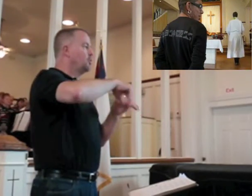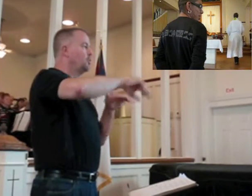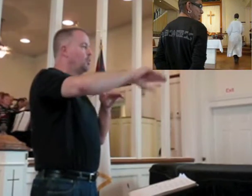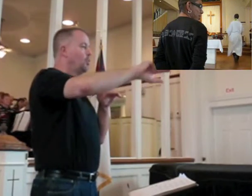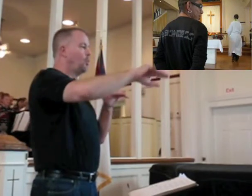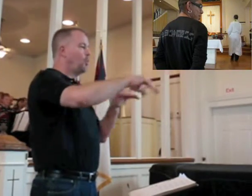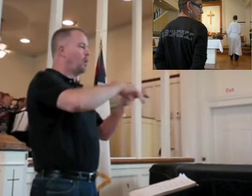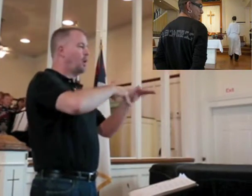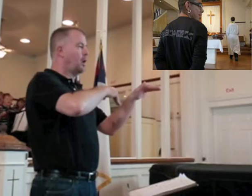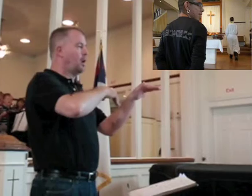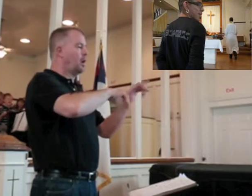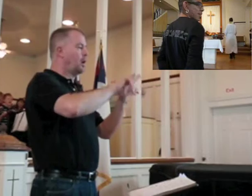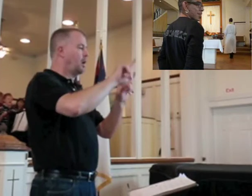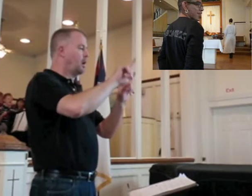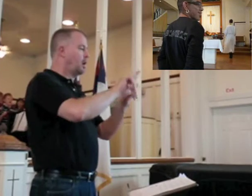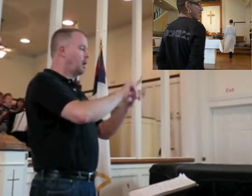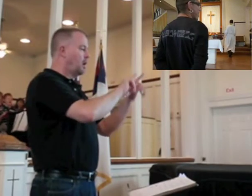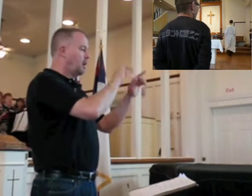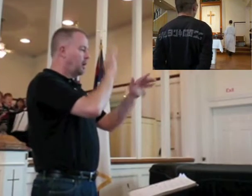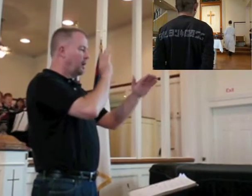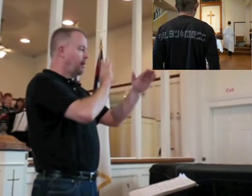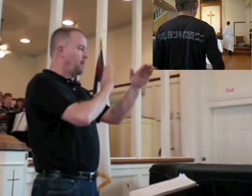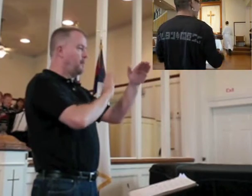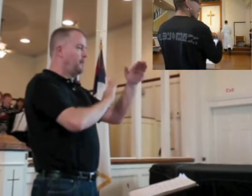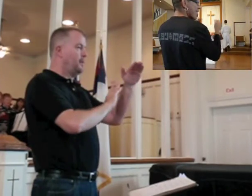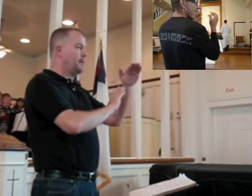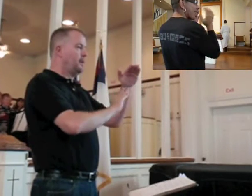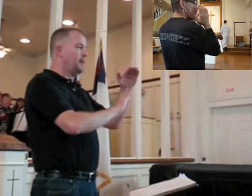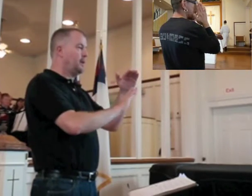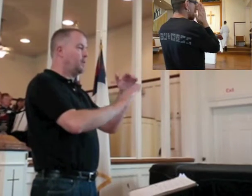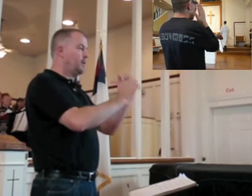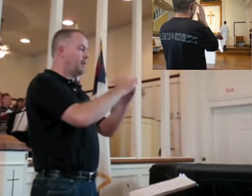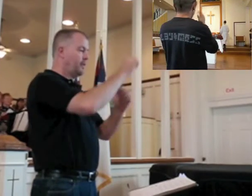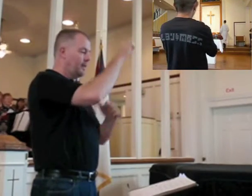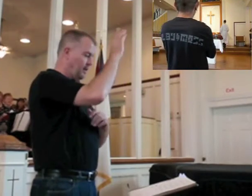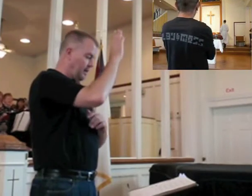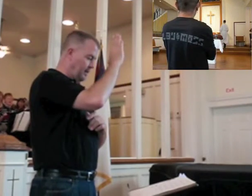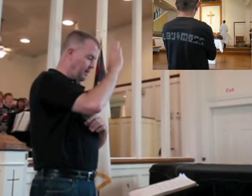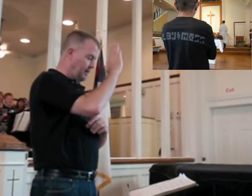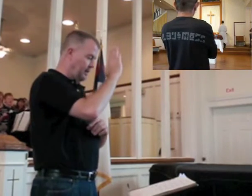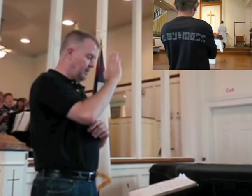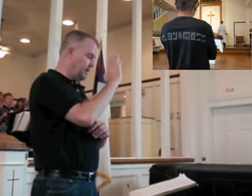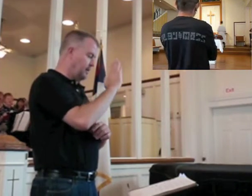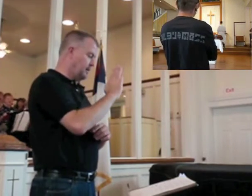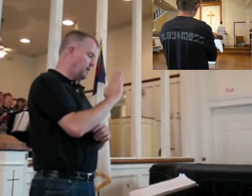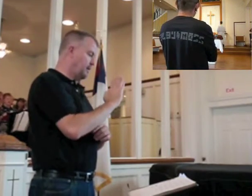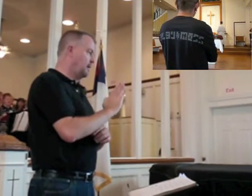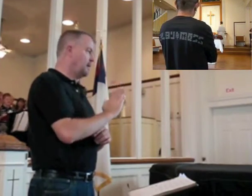To walk completely with God.